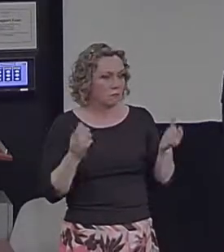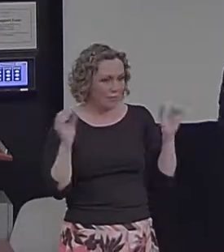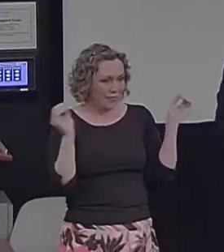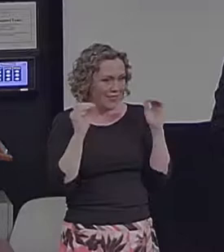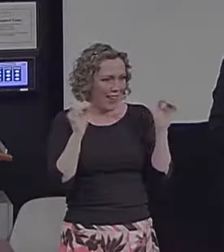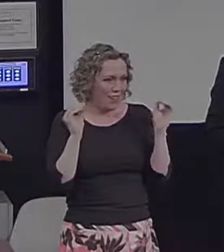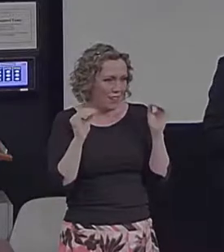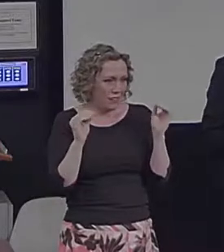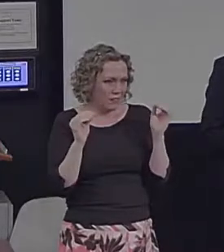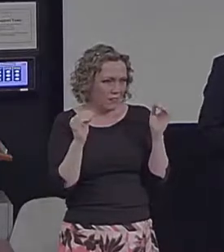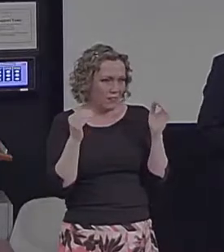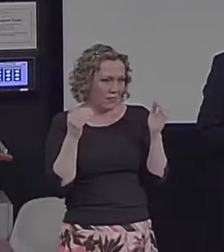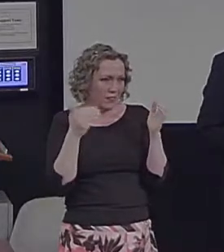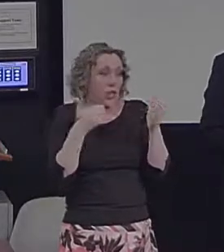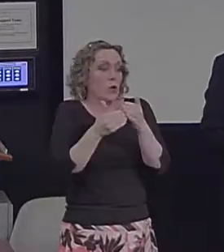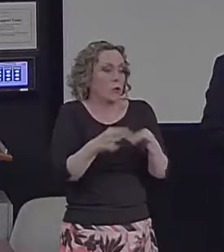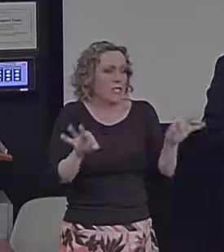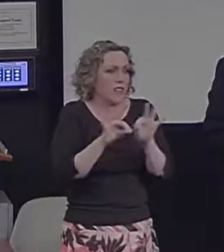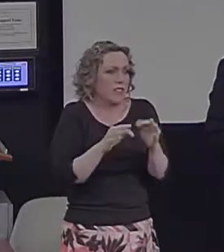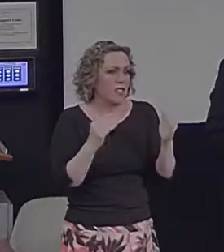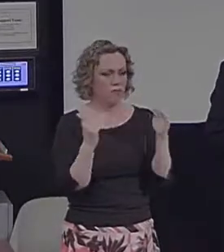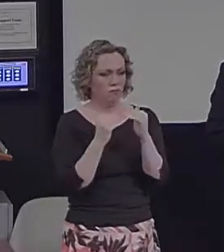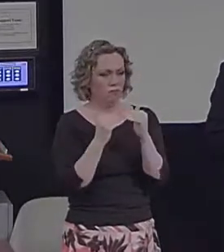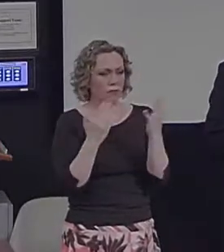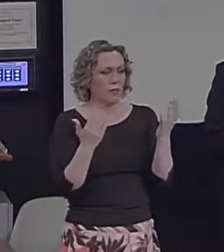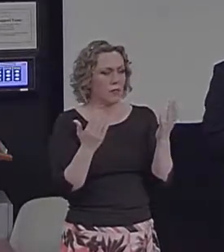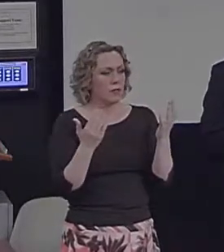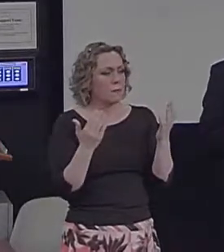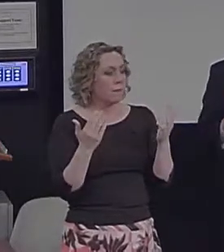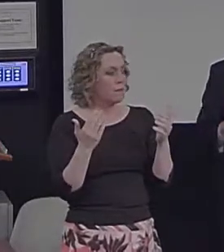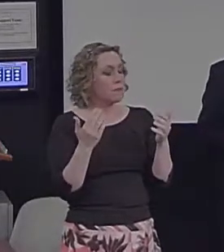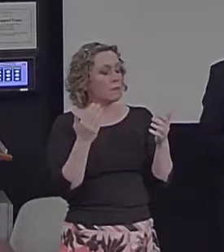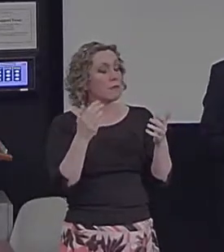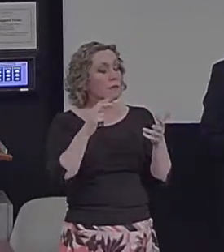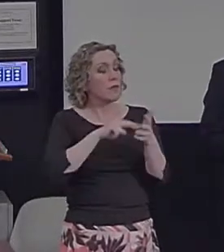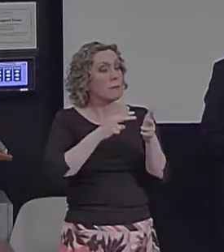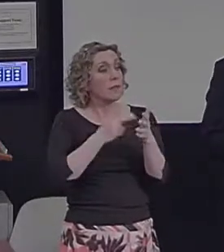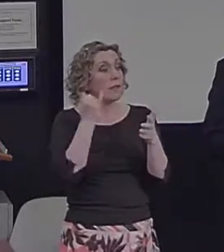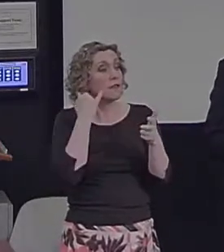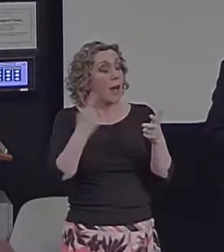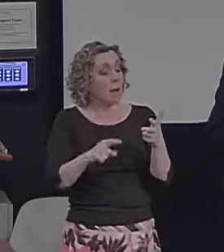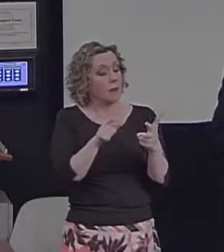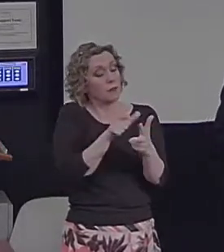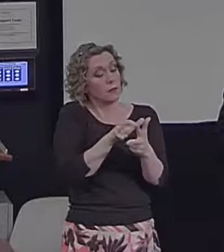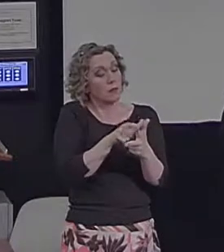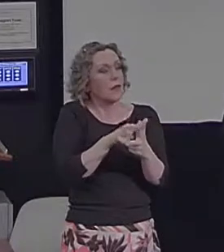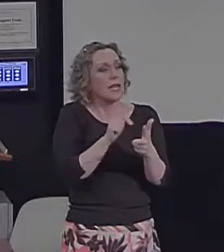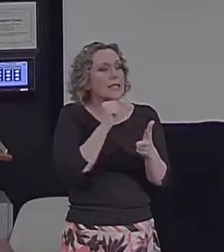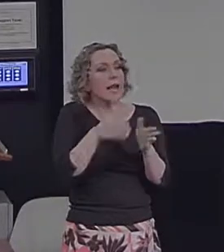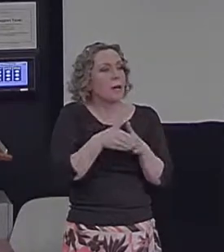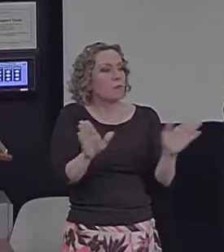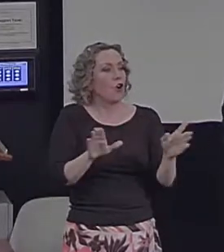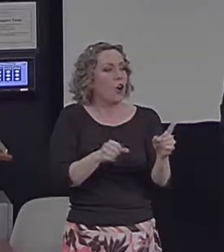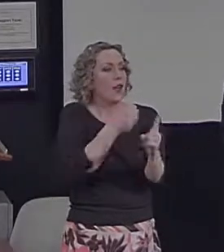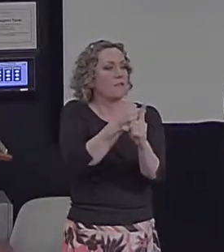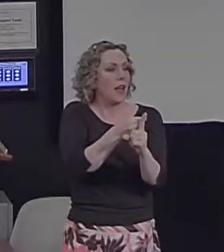significant there. So if anything's happened in the other test, it's not a broad effect that just is impacting everything.